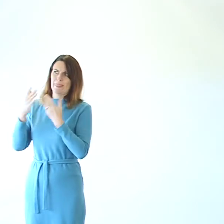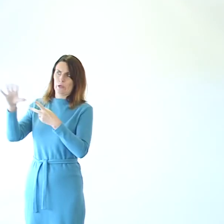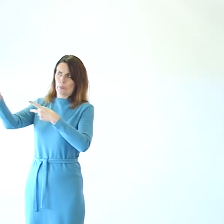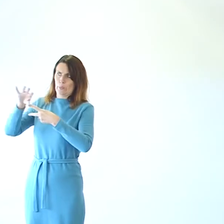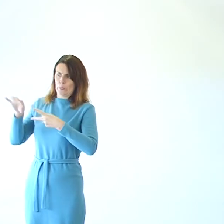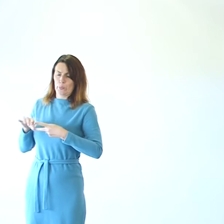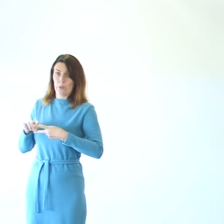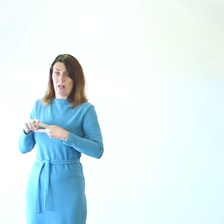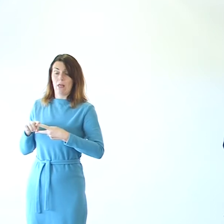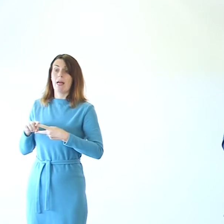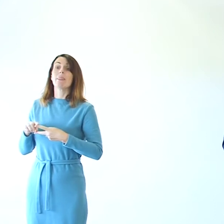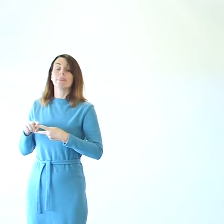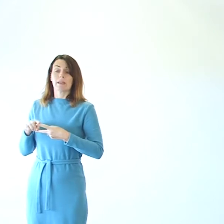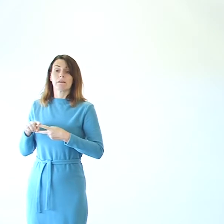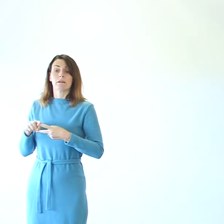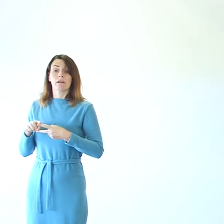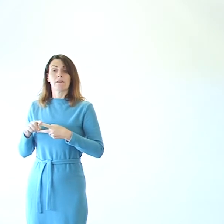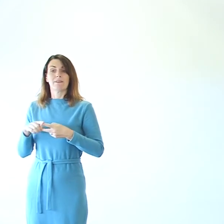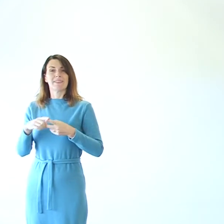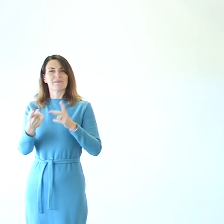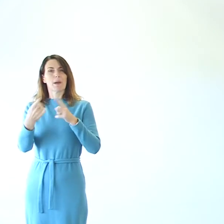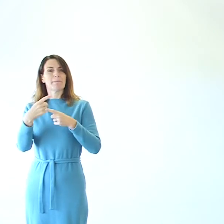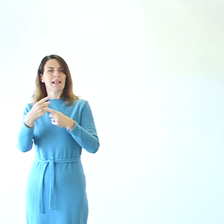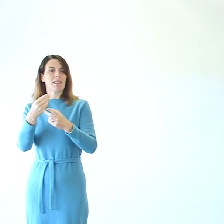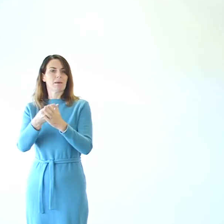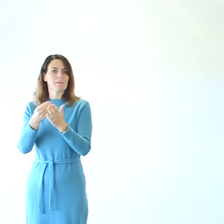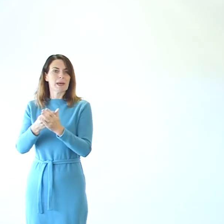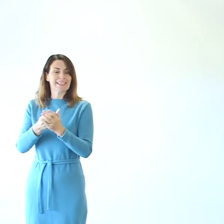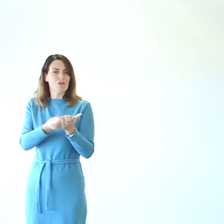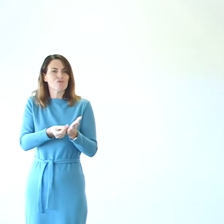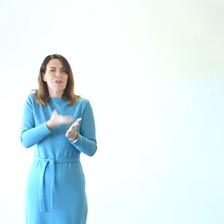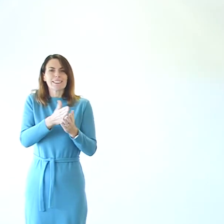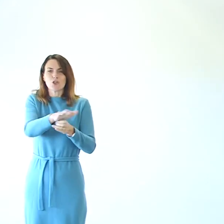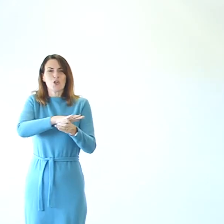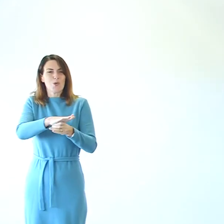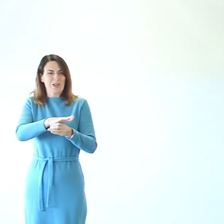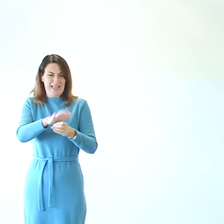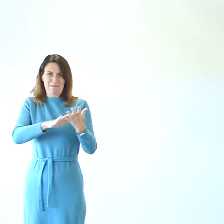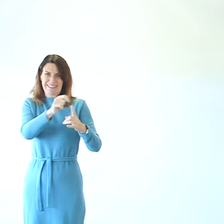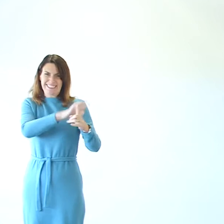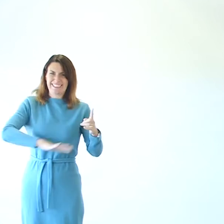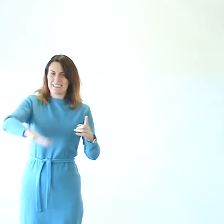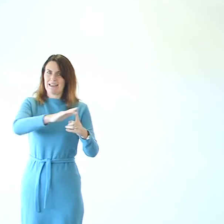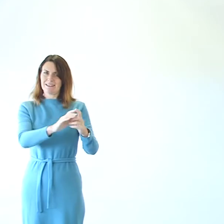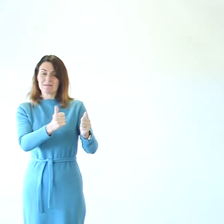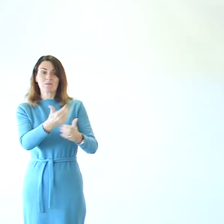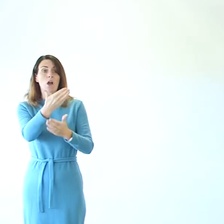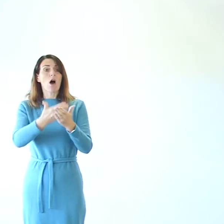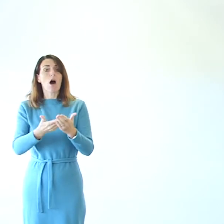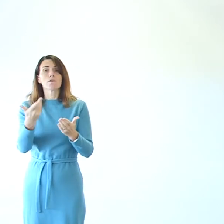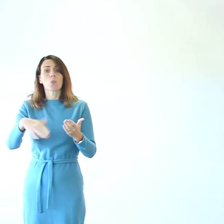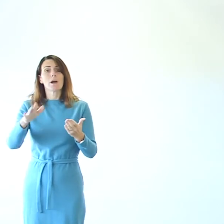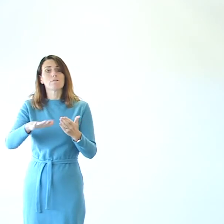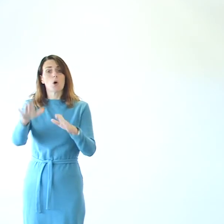half of the money that we've had for the appeal has been raised locally in Milton Keynes. And half has come from